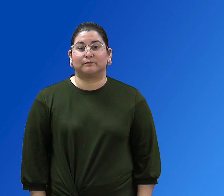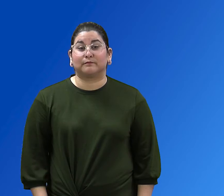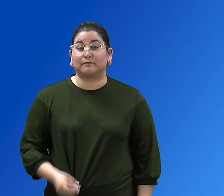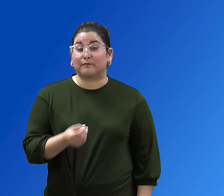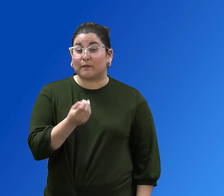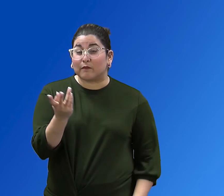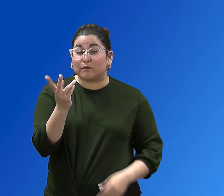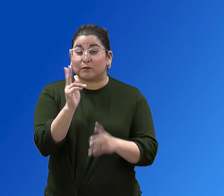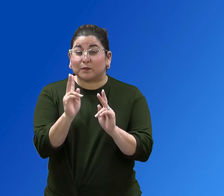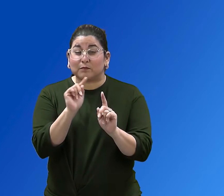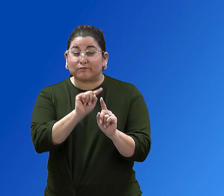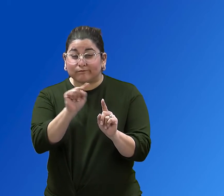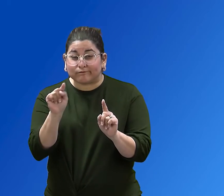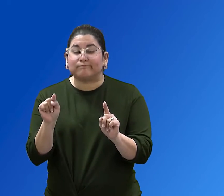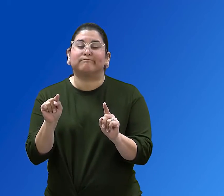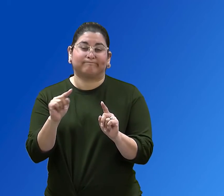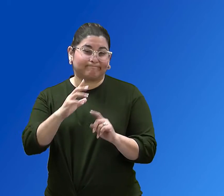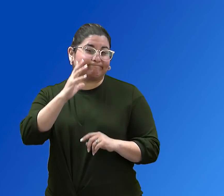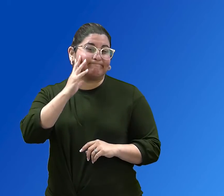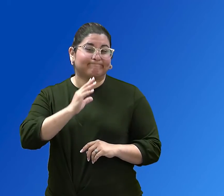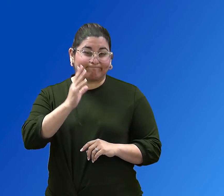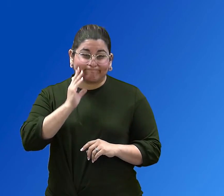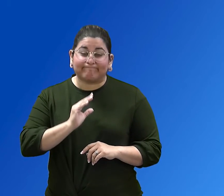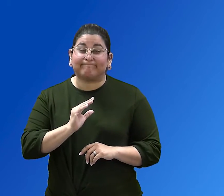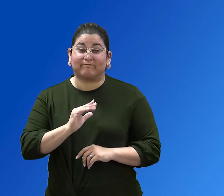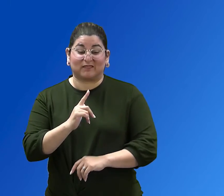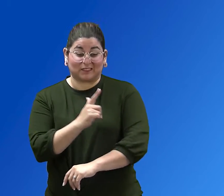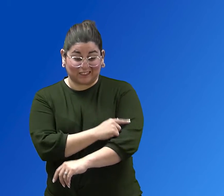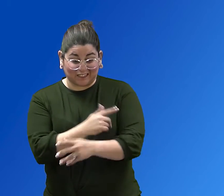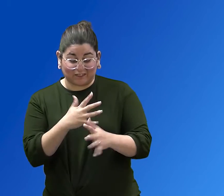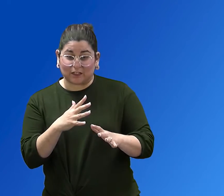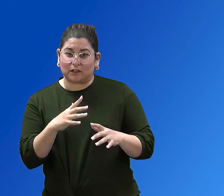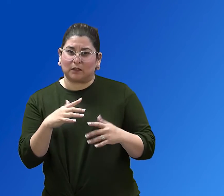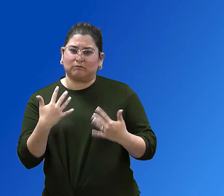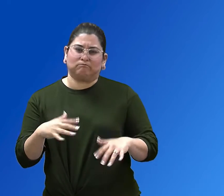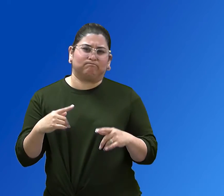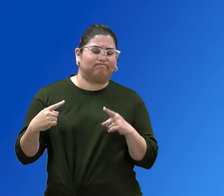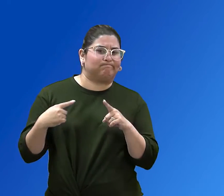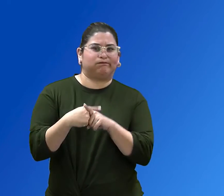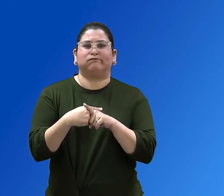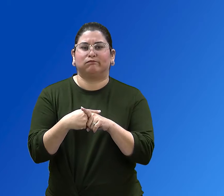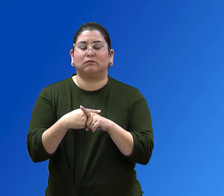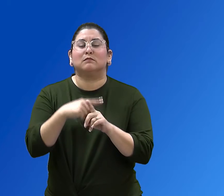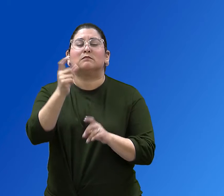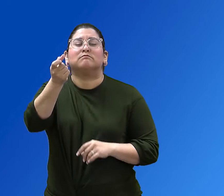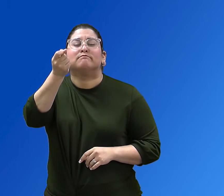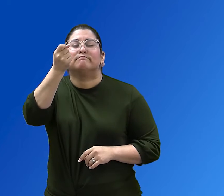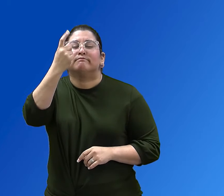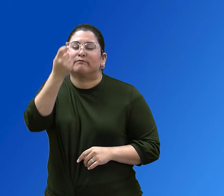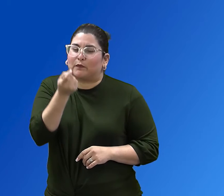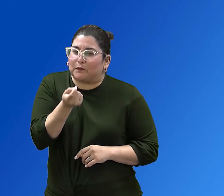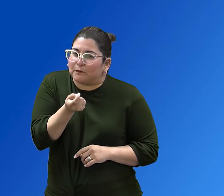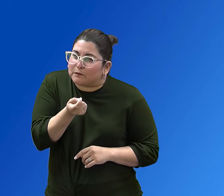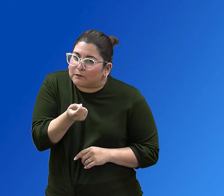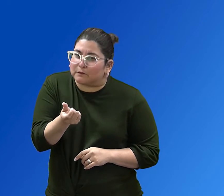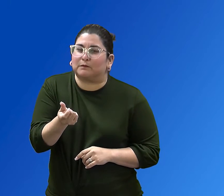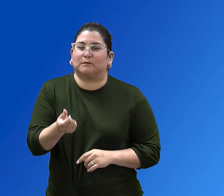A small number of people have experienced severe allergic reactions, but this is extremely rare.